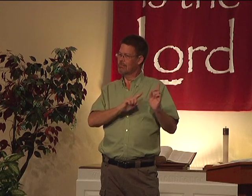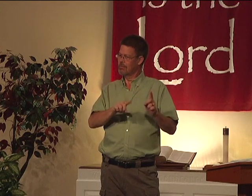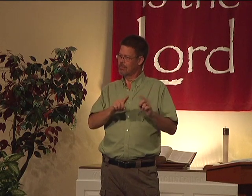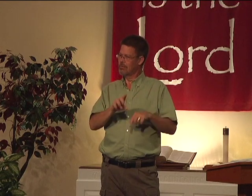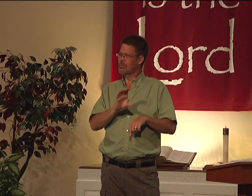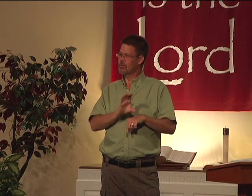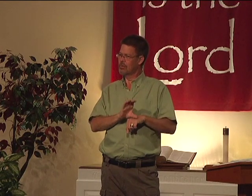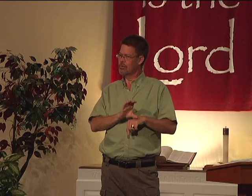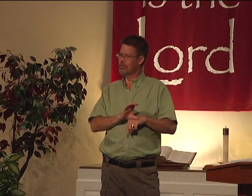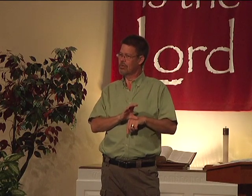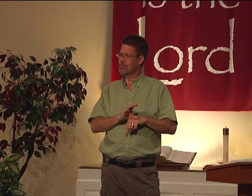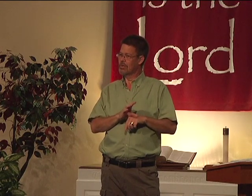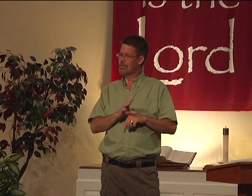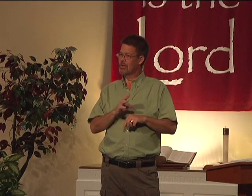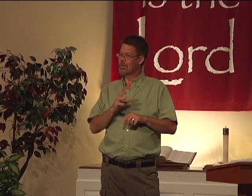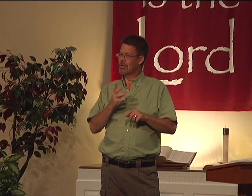And so I decided to come to church.